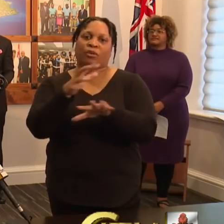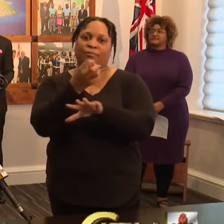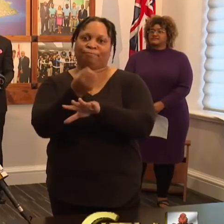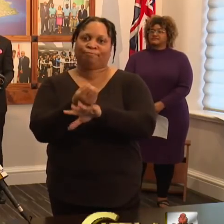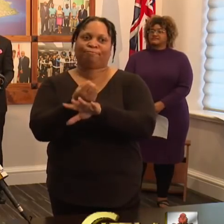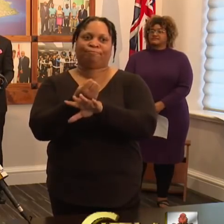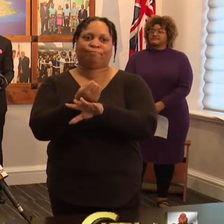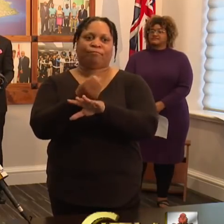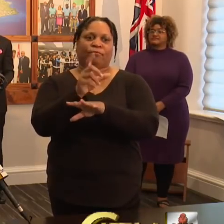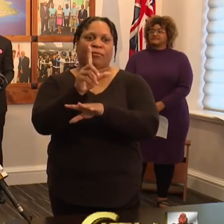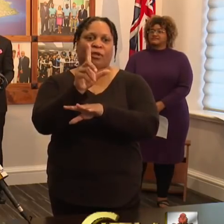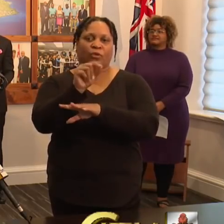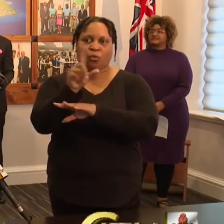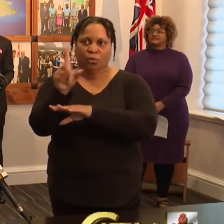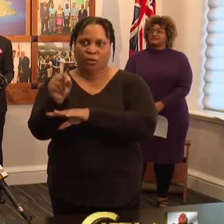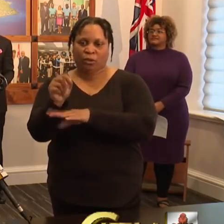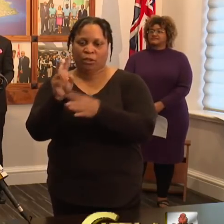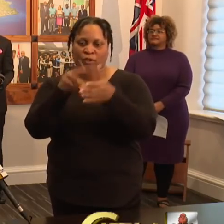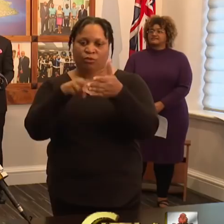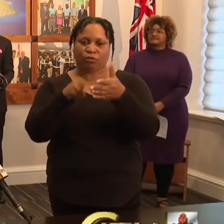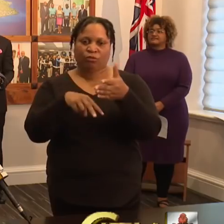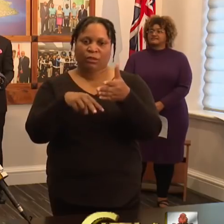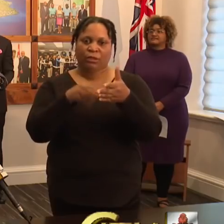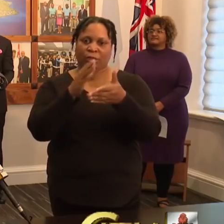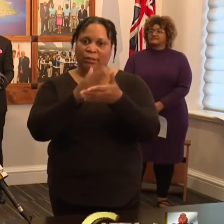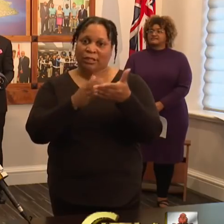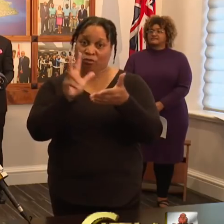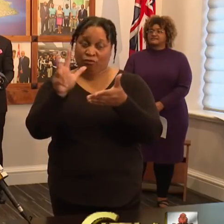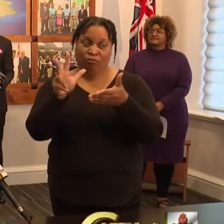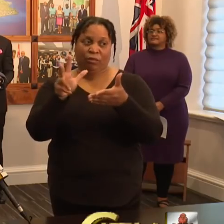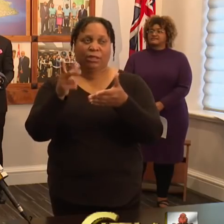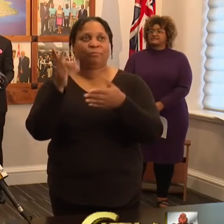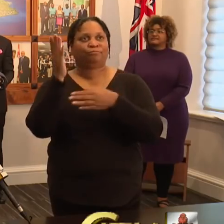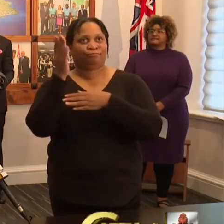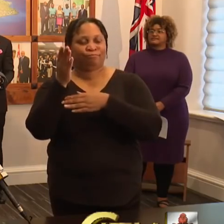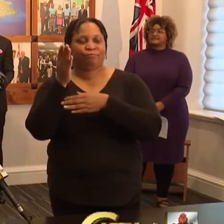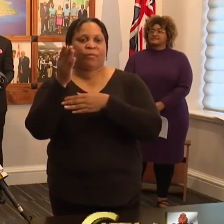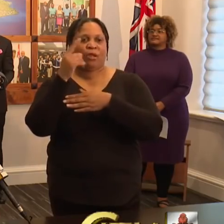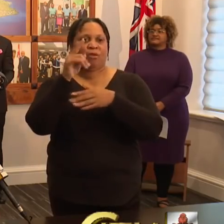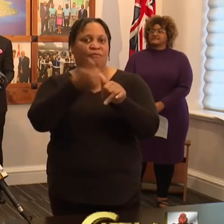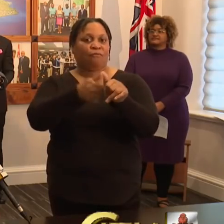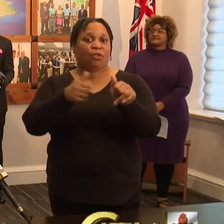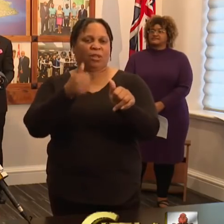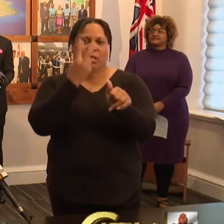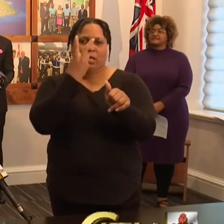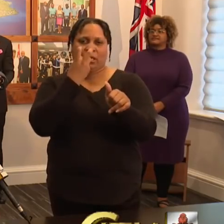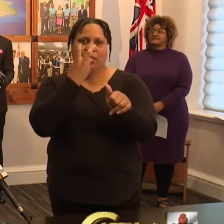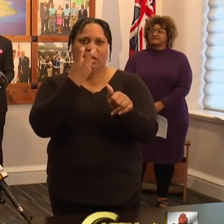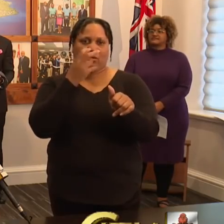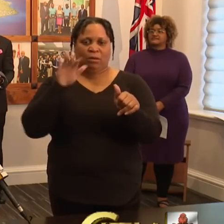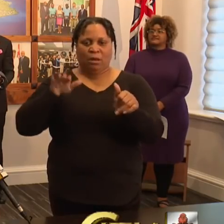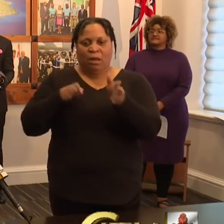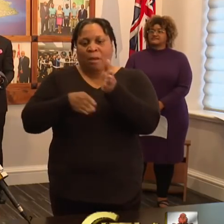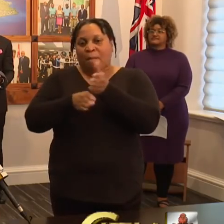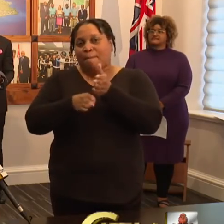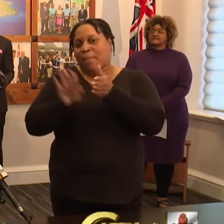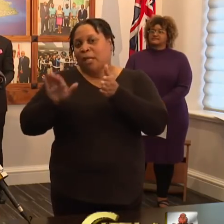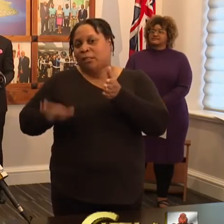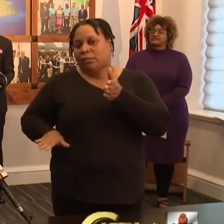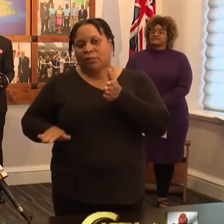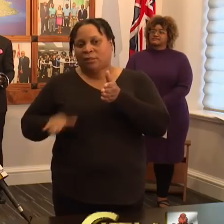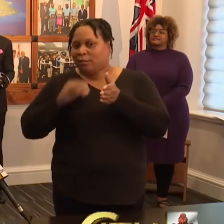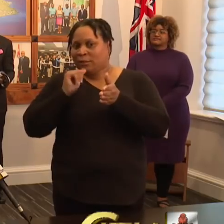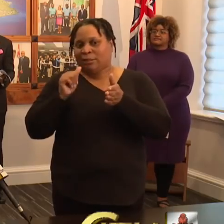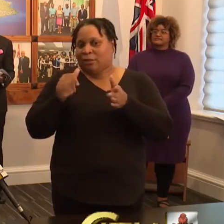Regulation 2020 reads as follows. Section 3 and I shall read in your hearing. For the avoidance of doubt, a minor child of parents who do not